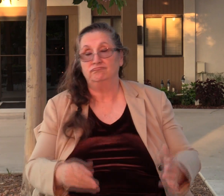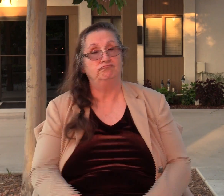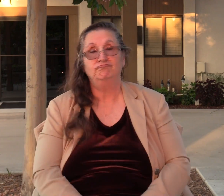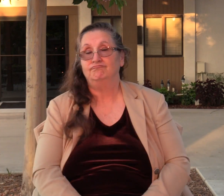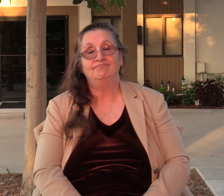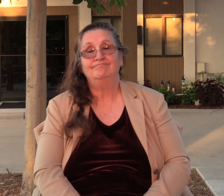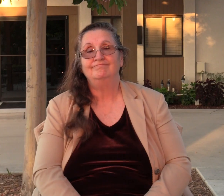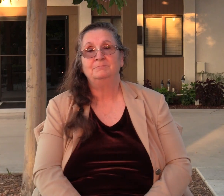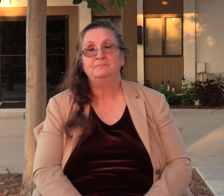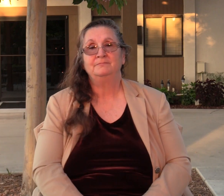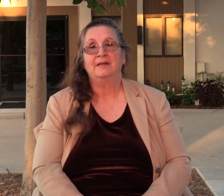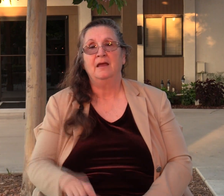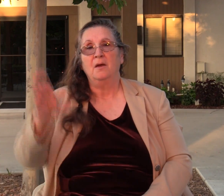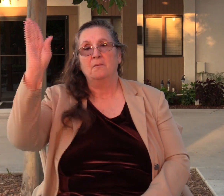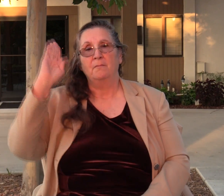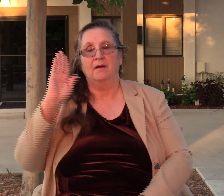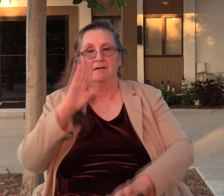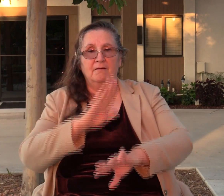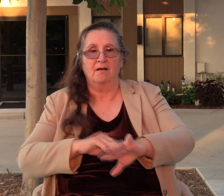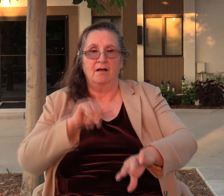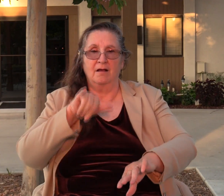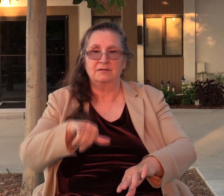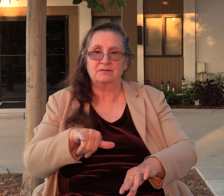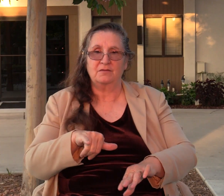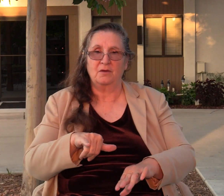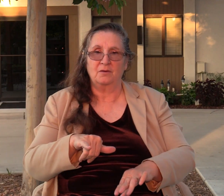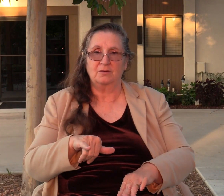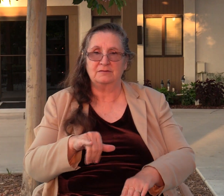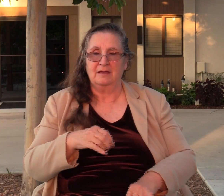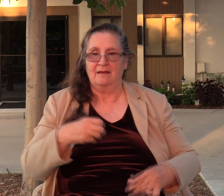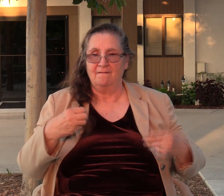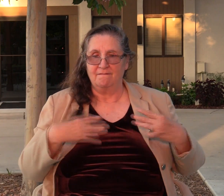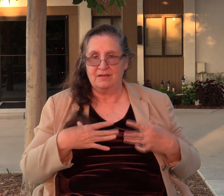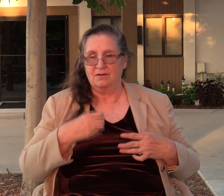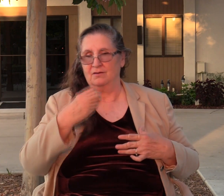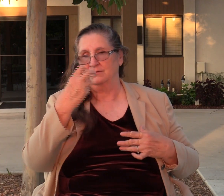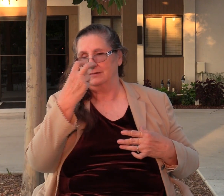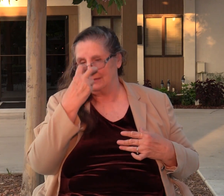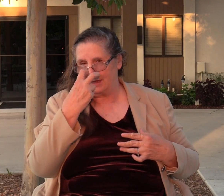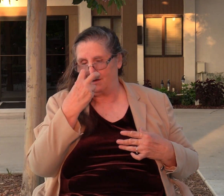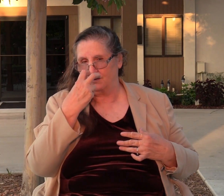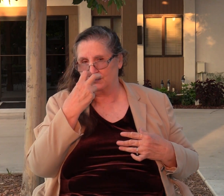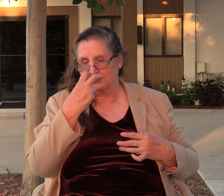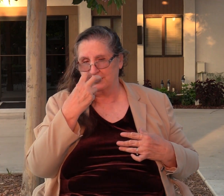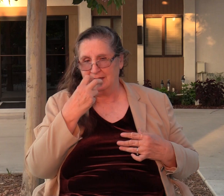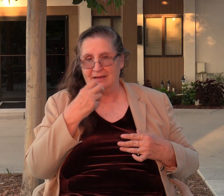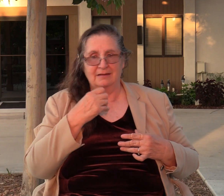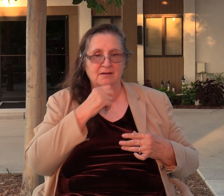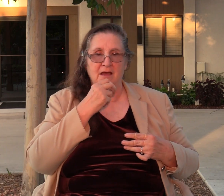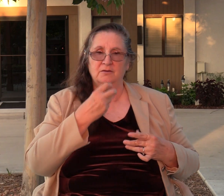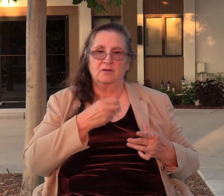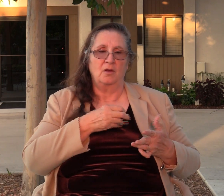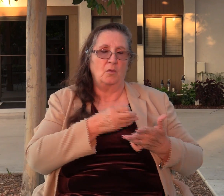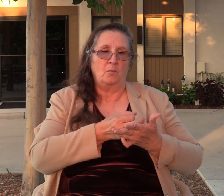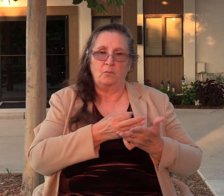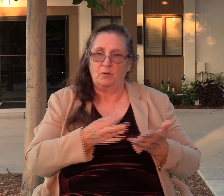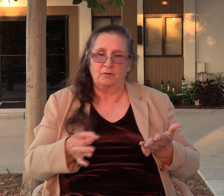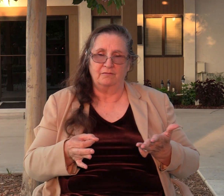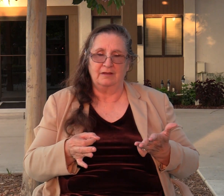But God takes those fears, those doubts, those imperfections, and he uses them to his glory by making